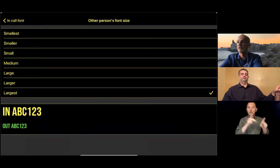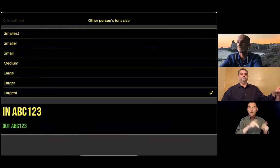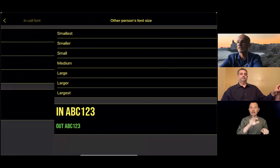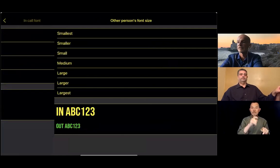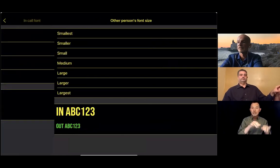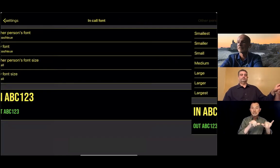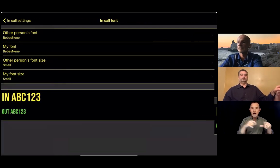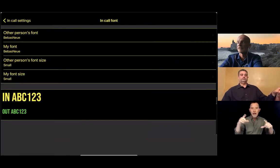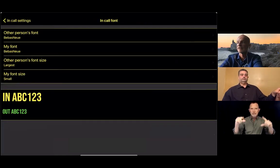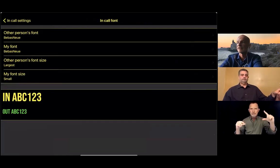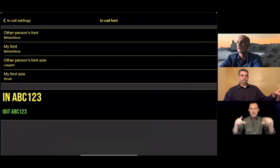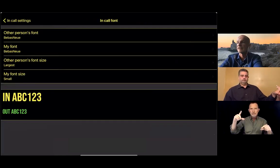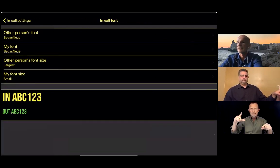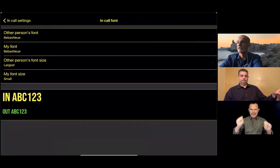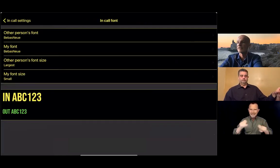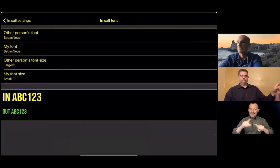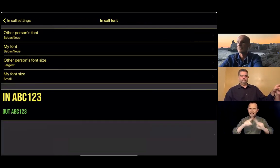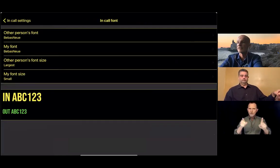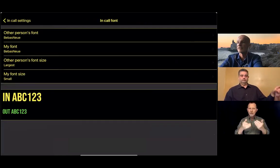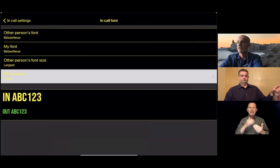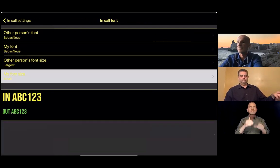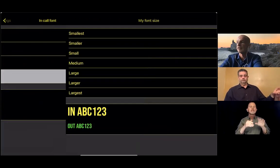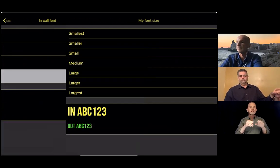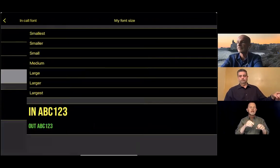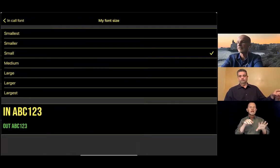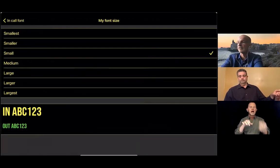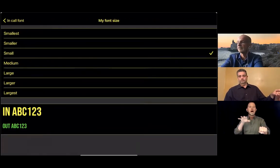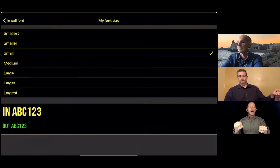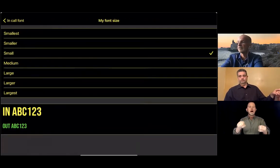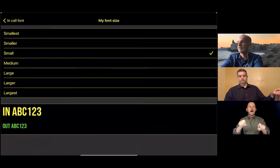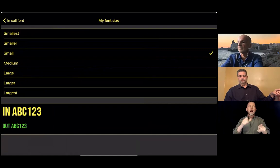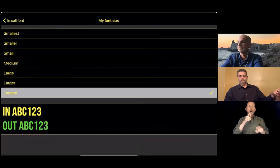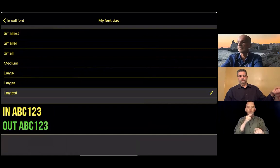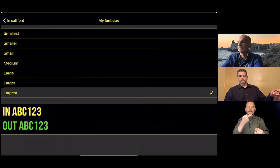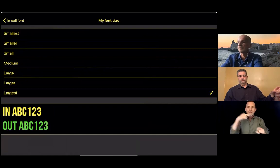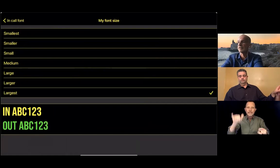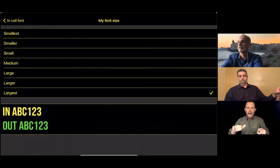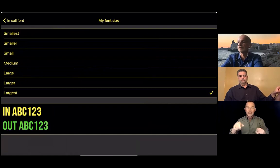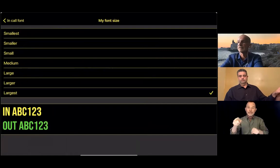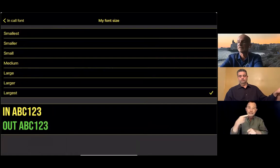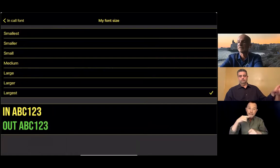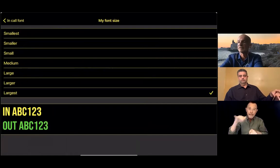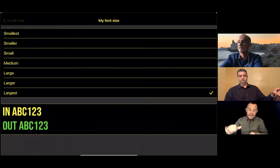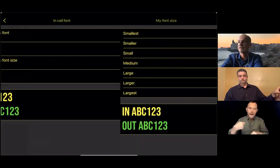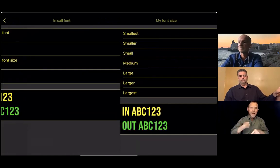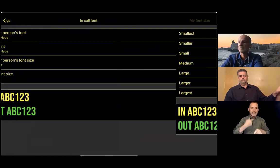for instance, and my font size largest as well.